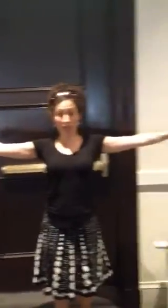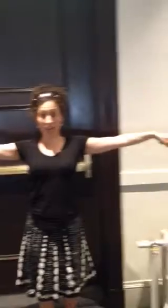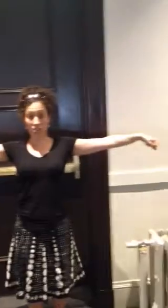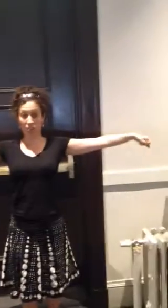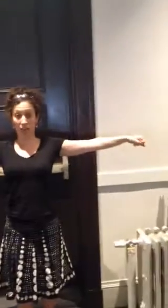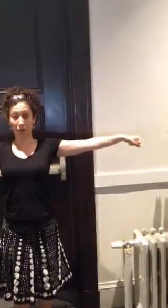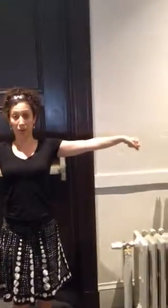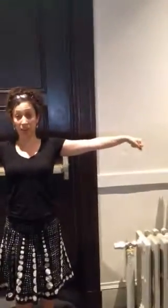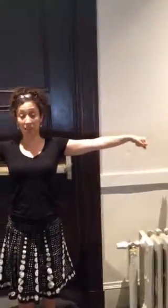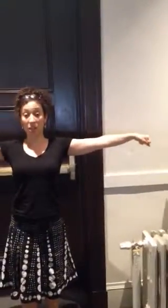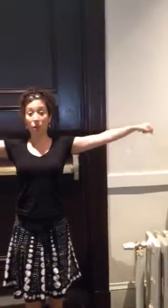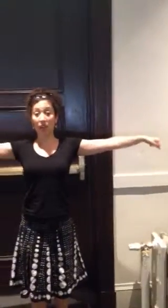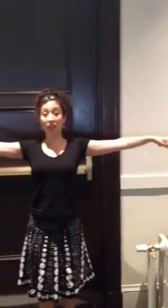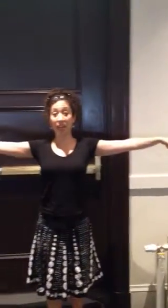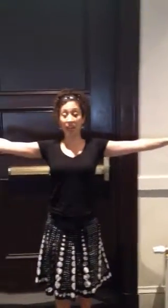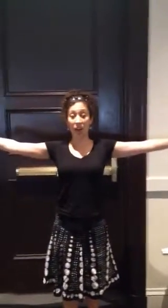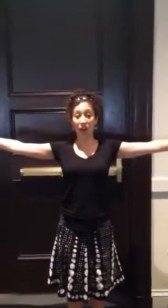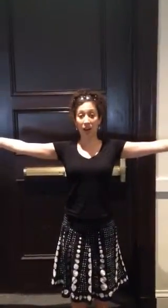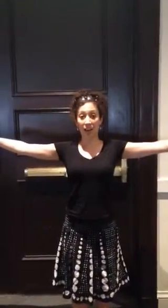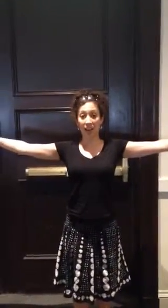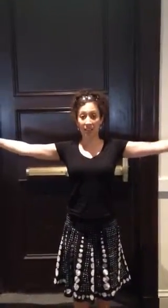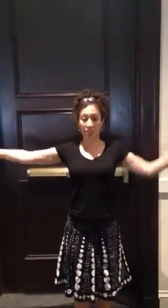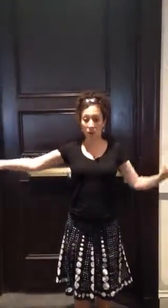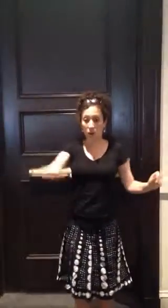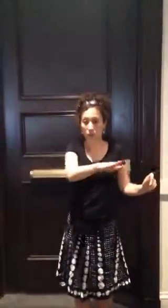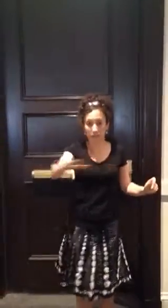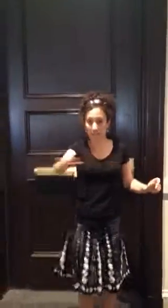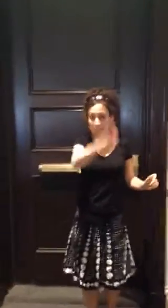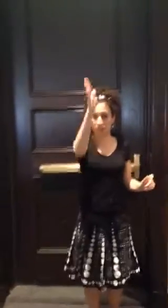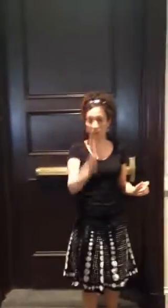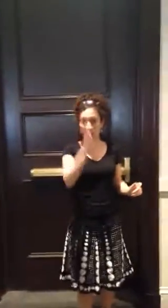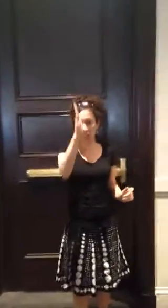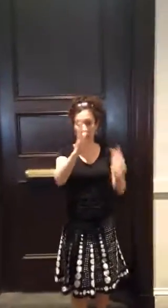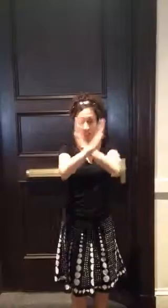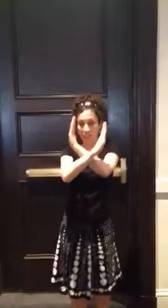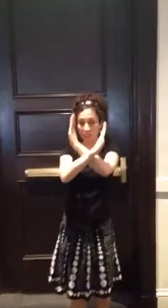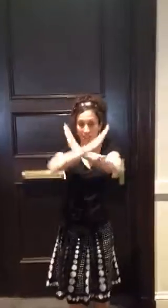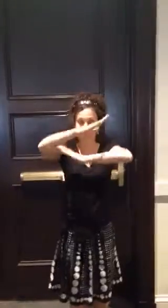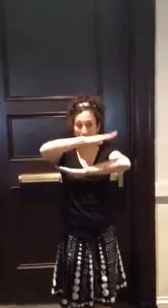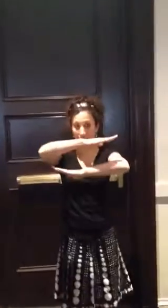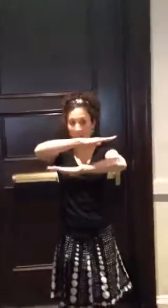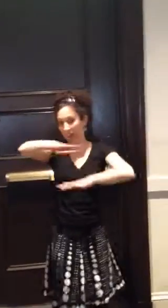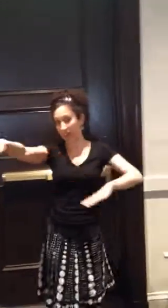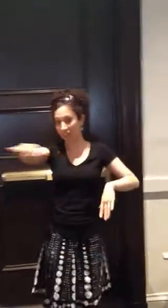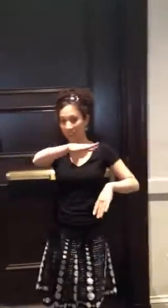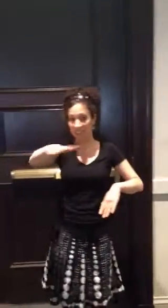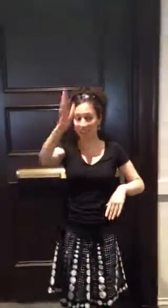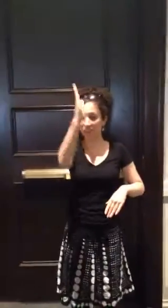no endpoints. We know our lines. Horizontal, vertical, intersecting, parallel. Horizontal,